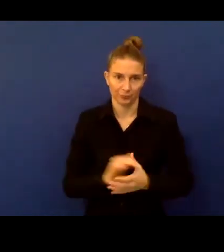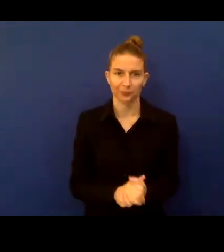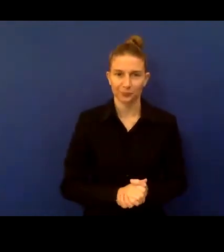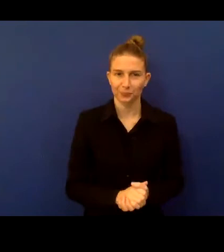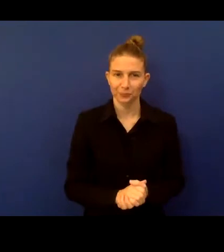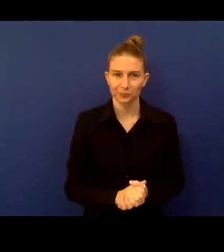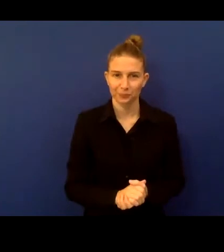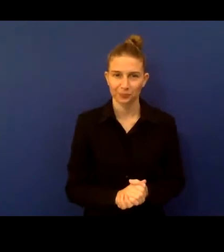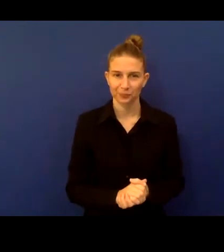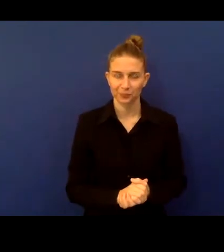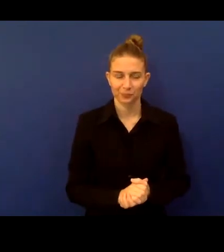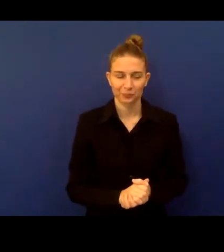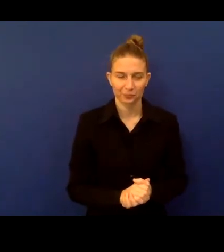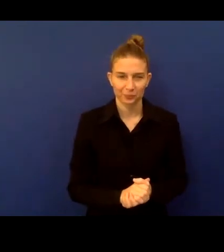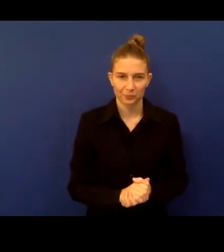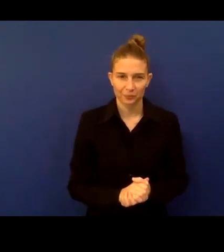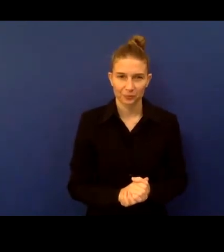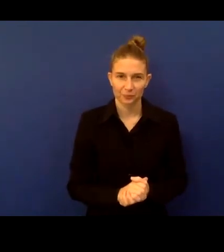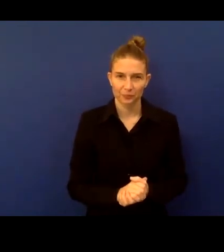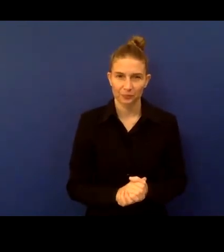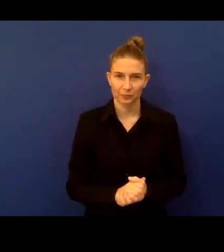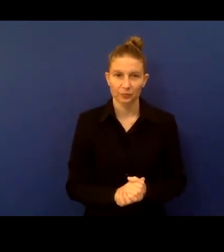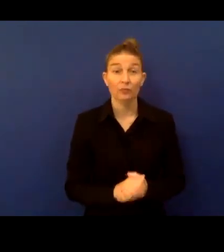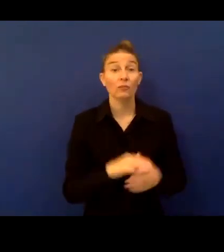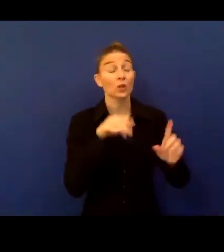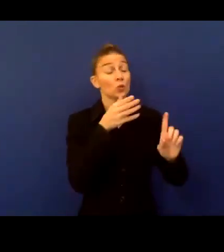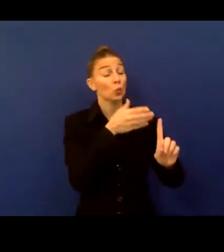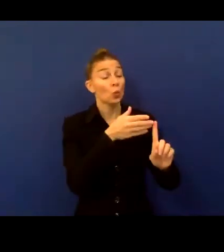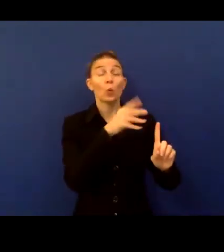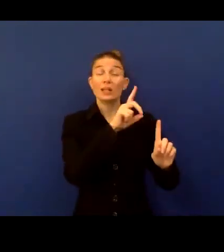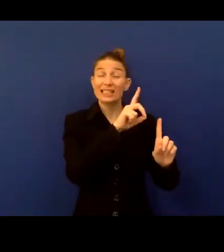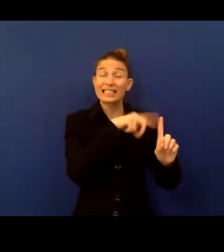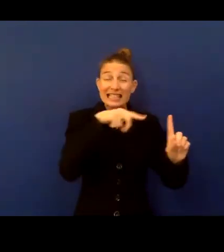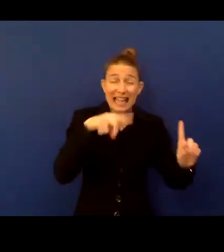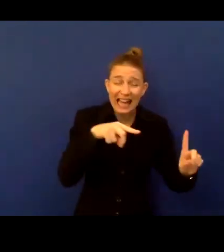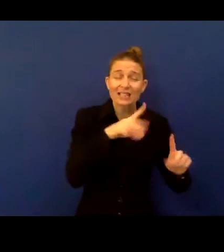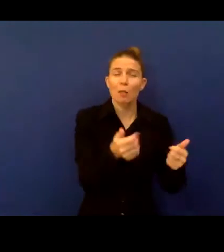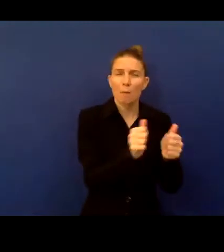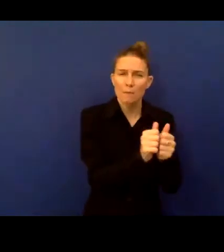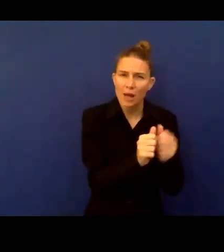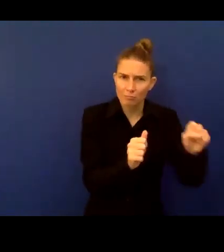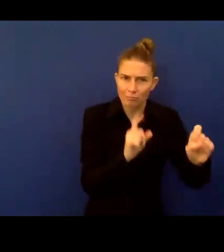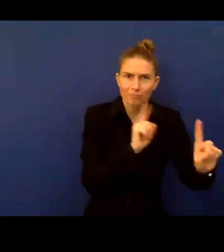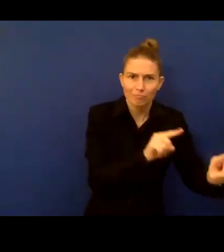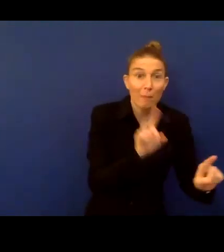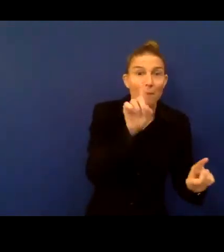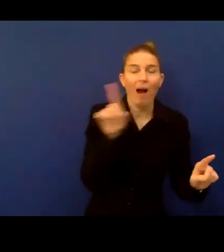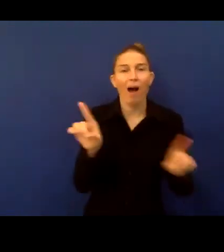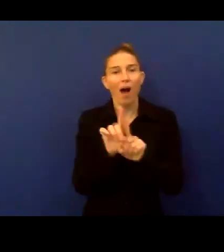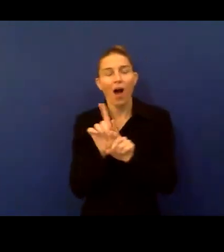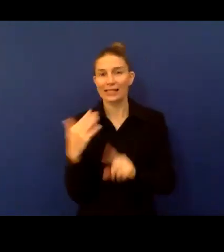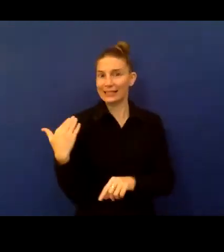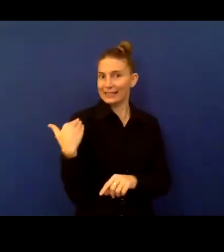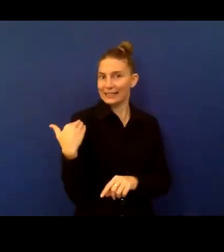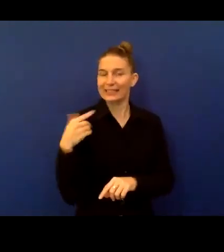saying a few words about data and partnerships, I just wanted to mention that we recently published